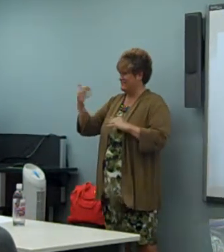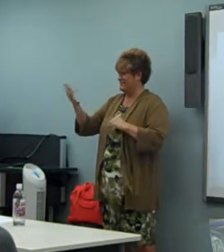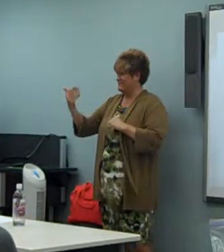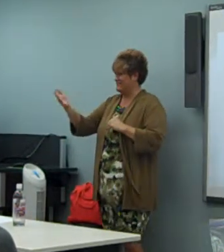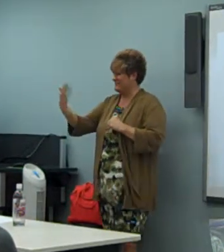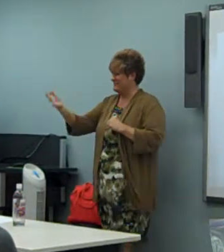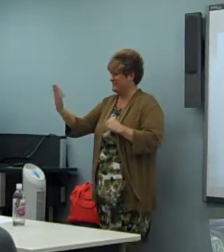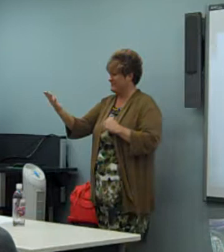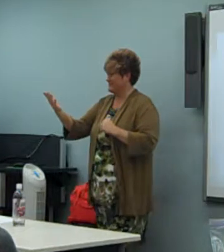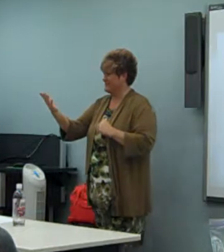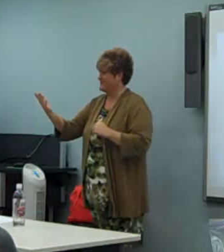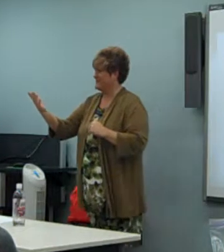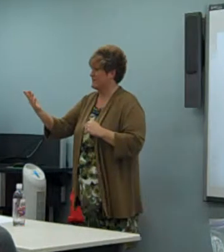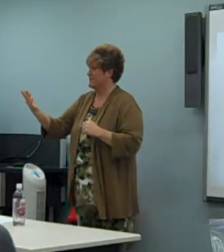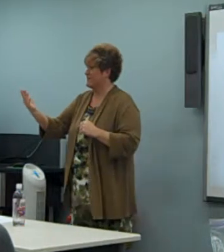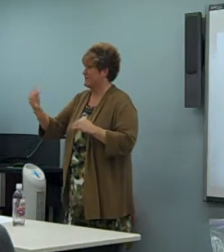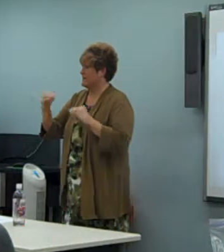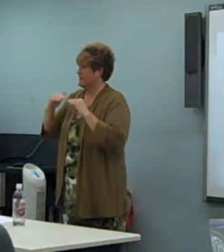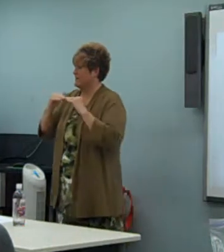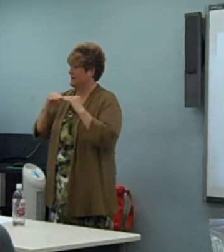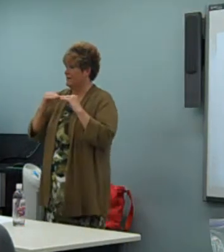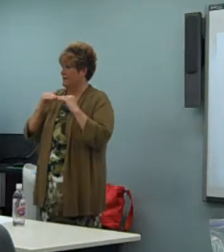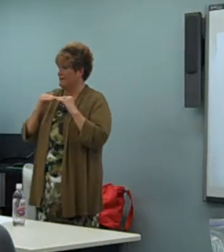So I think it's funny that we've talked about it in class, and